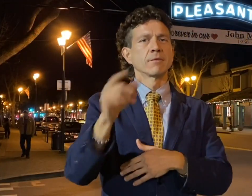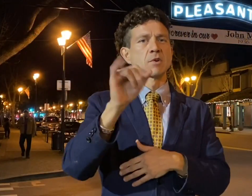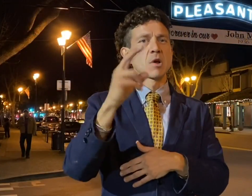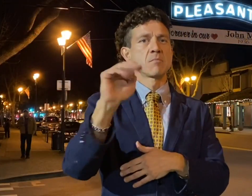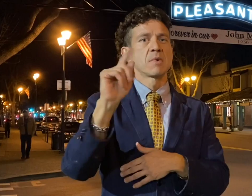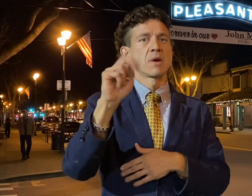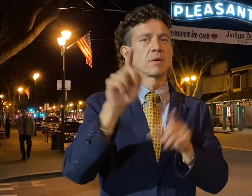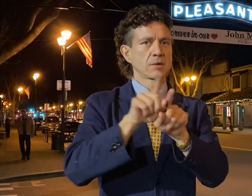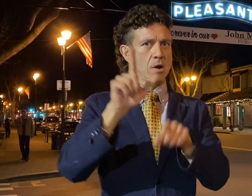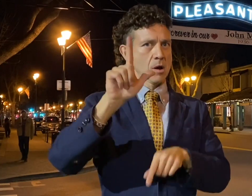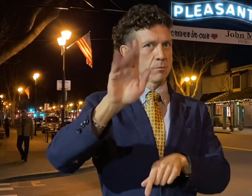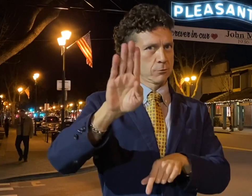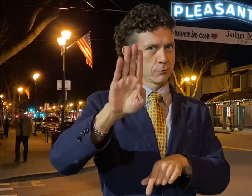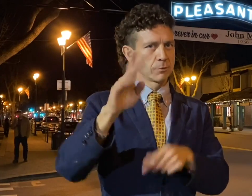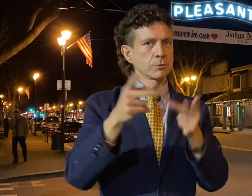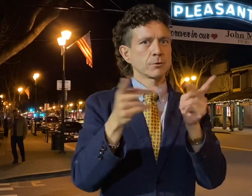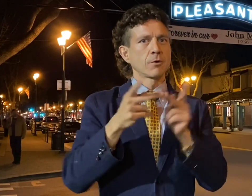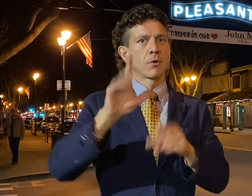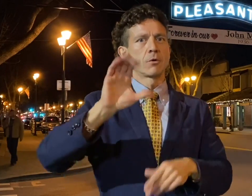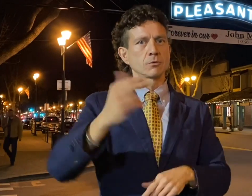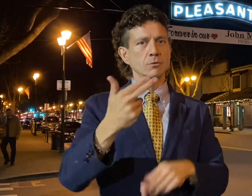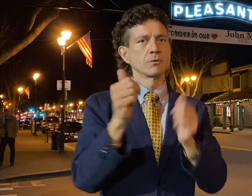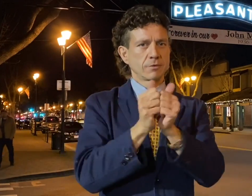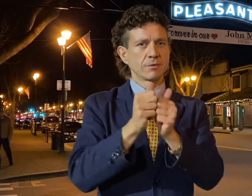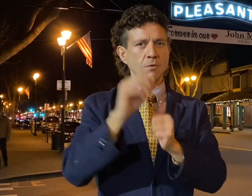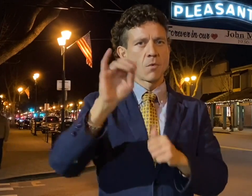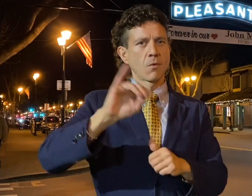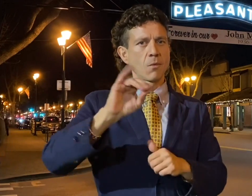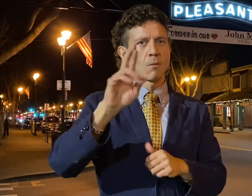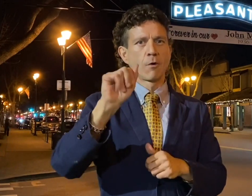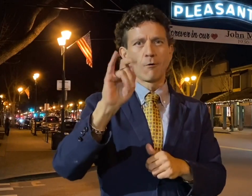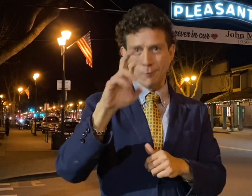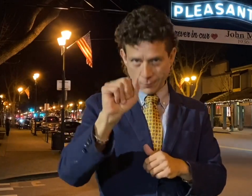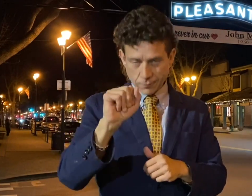offered Madden a job as a linebacker's coach for the Raiders in 1966.